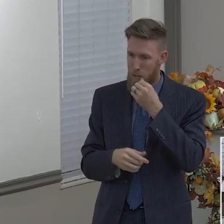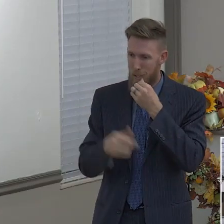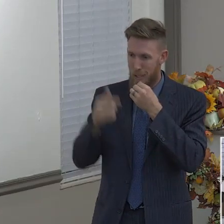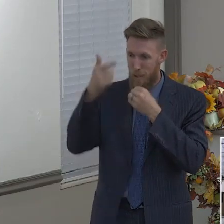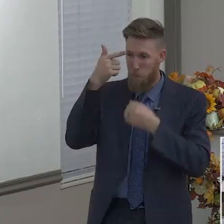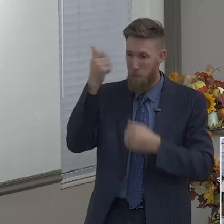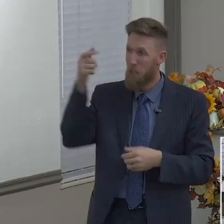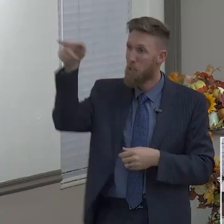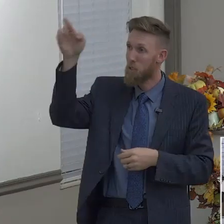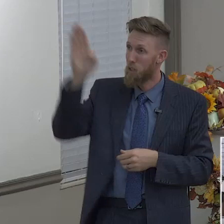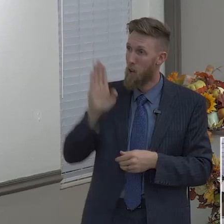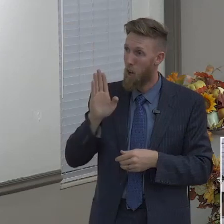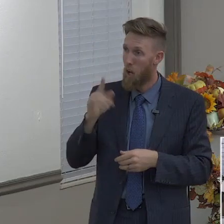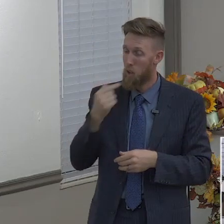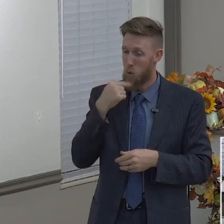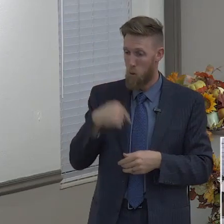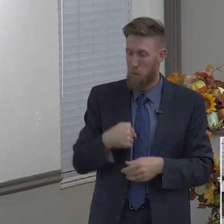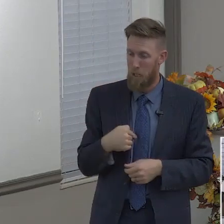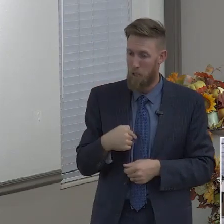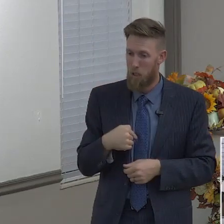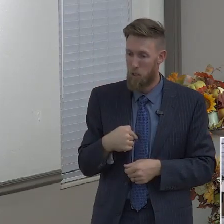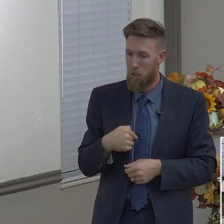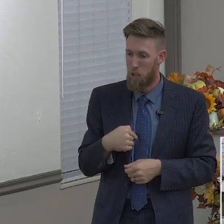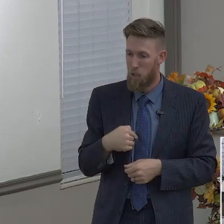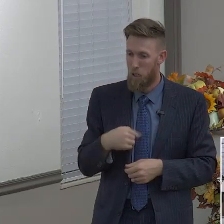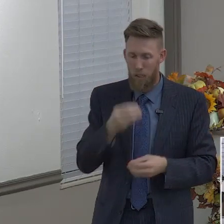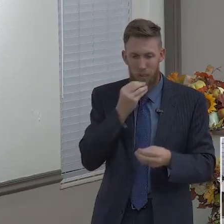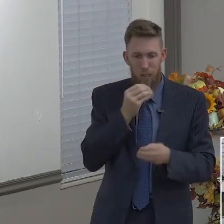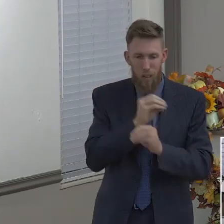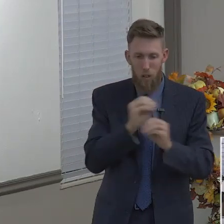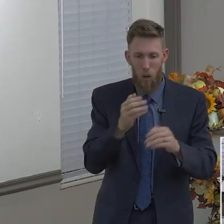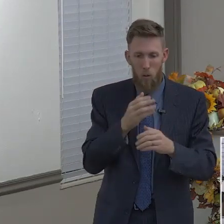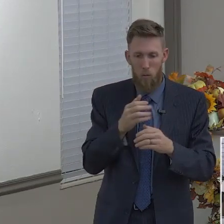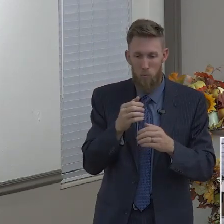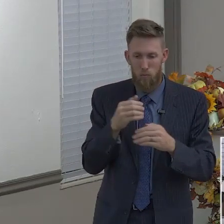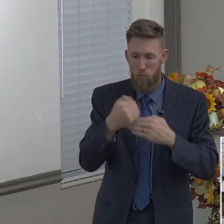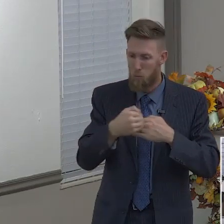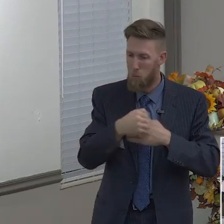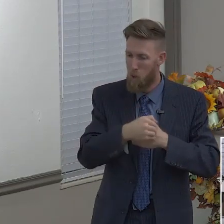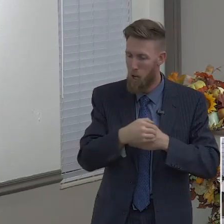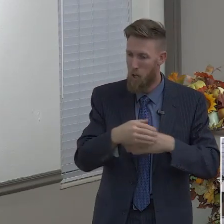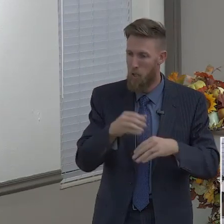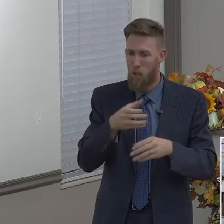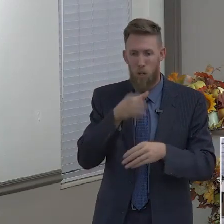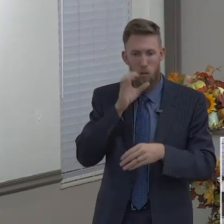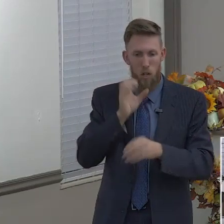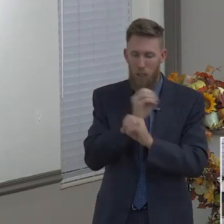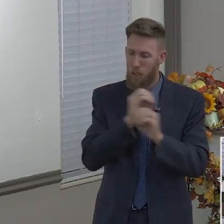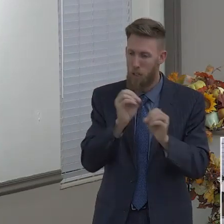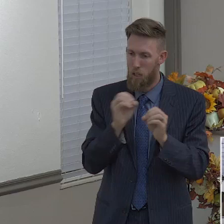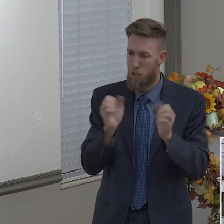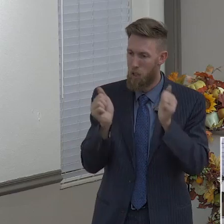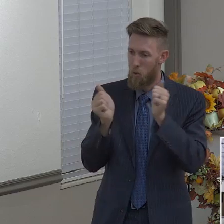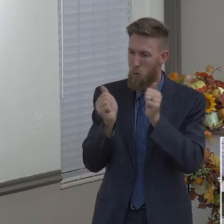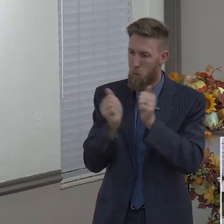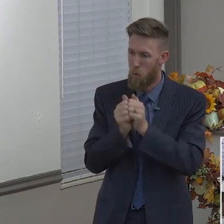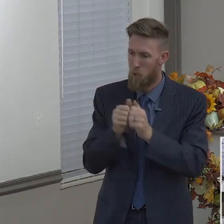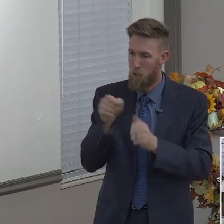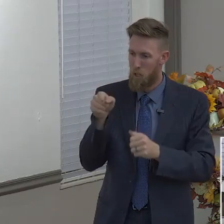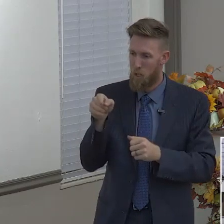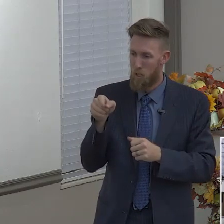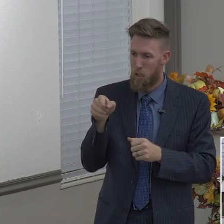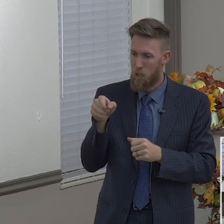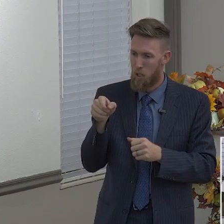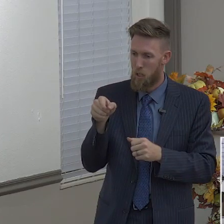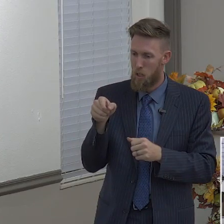saying, Eat no bread, drink no water, nor turn again by the same way that thou comest. So in this